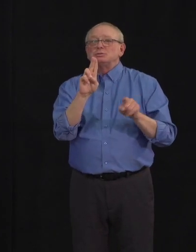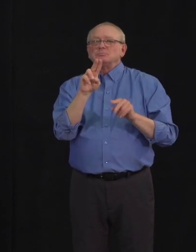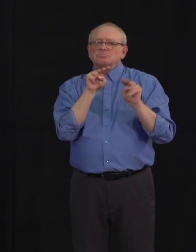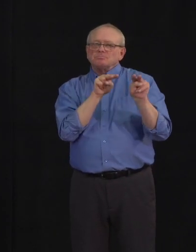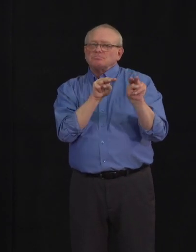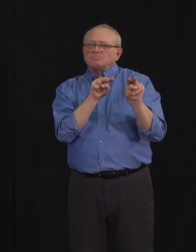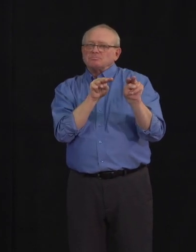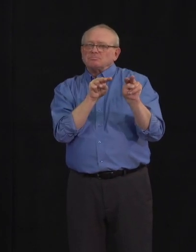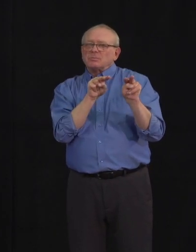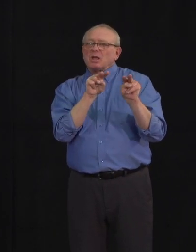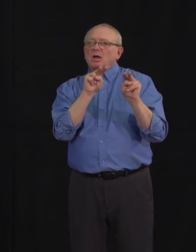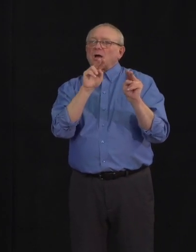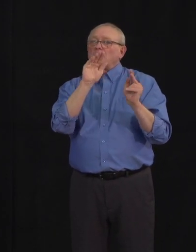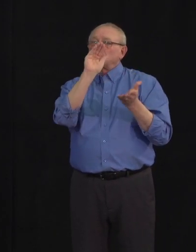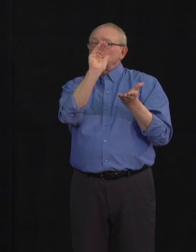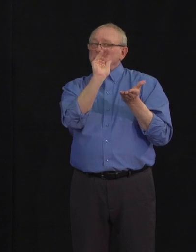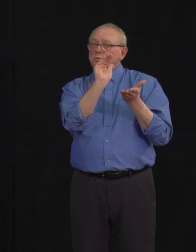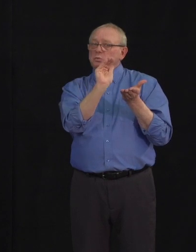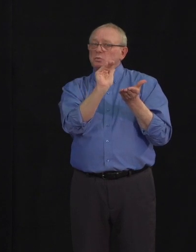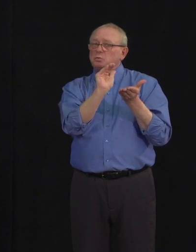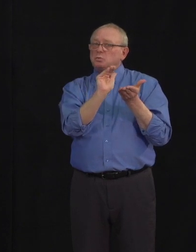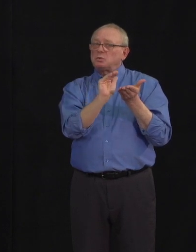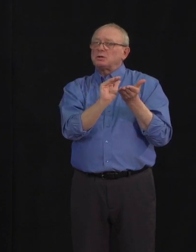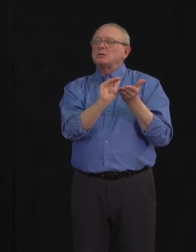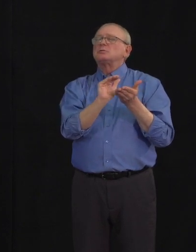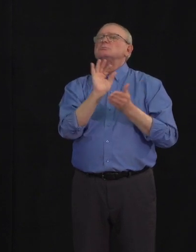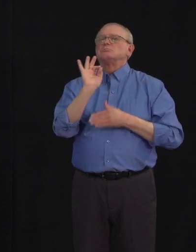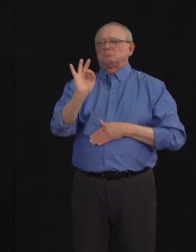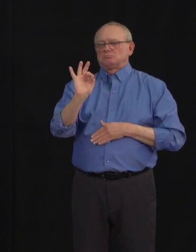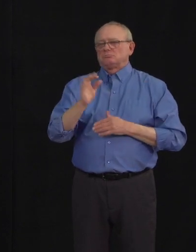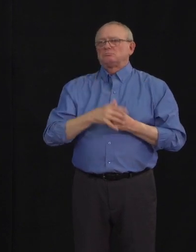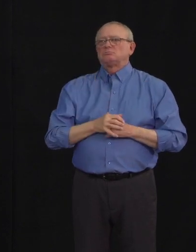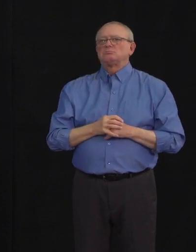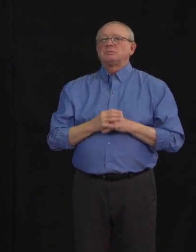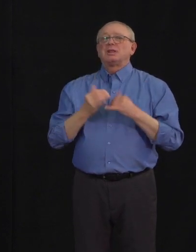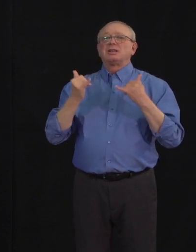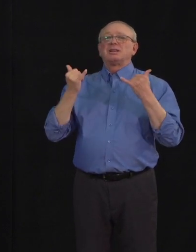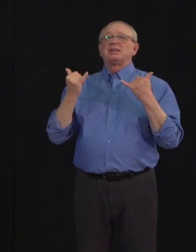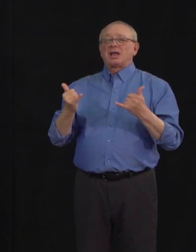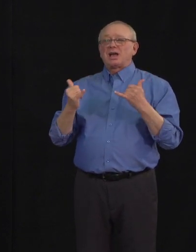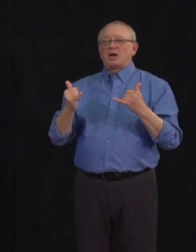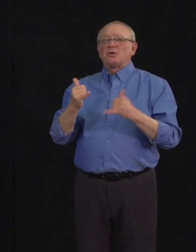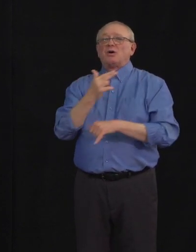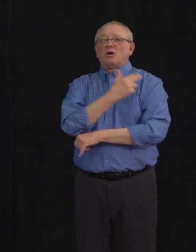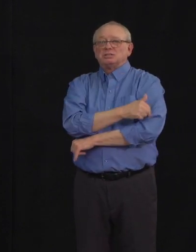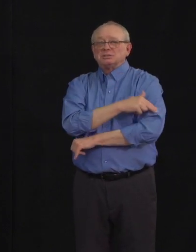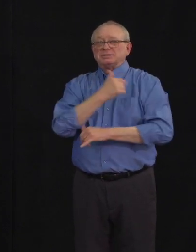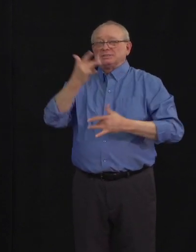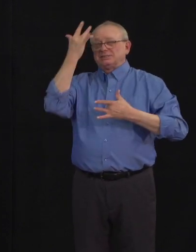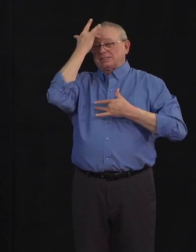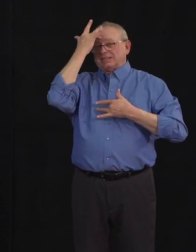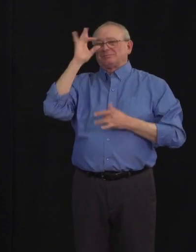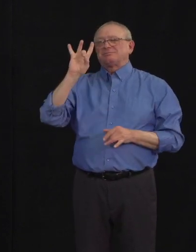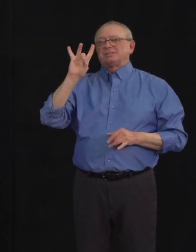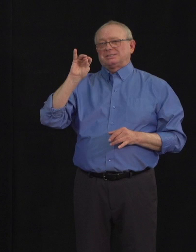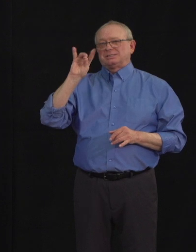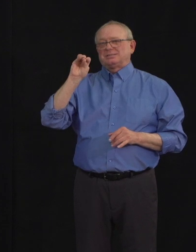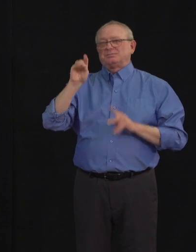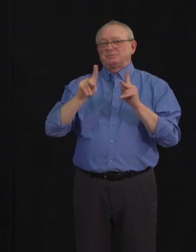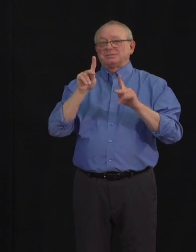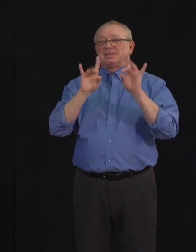in these numbers in Alberta. Currently, 80 people are hospitalized with 17 of those admitted to